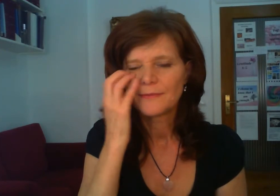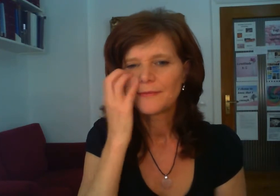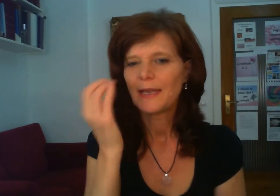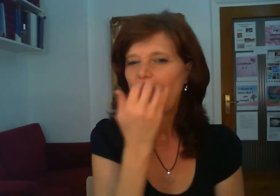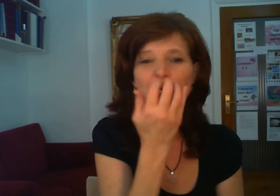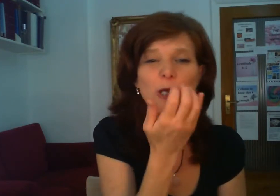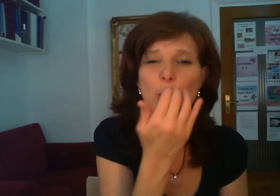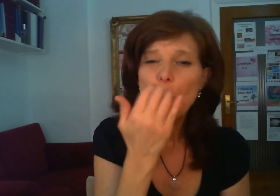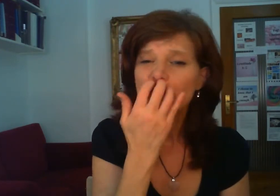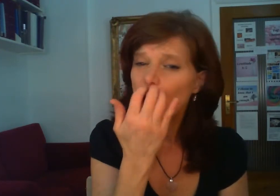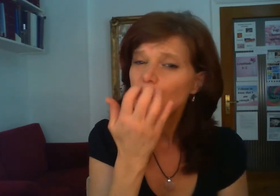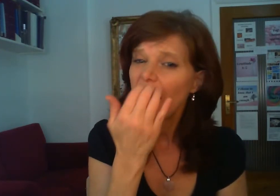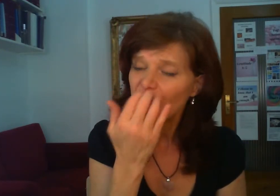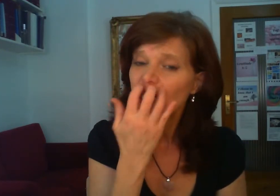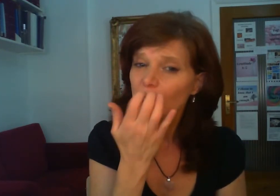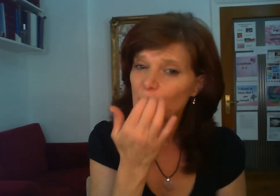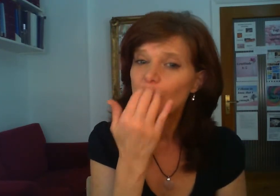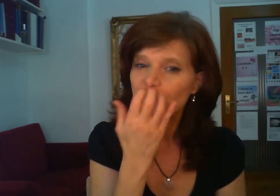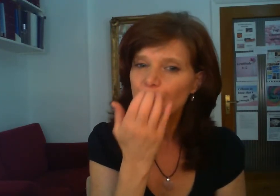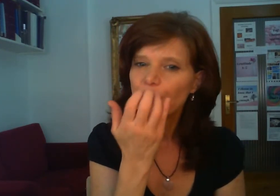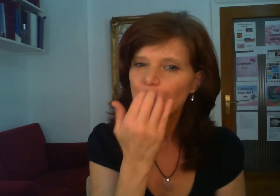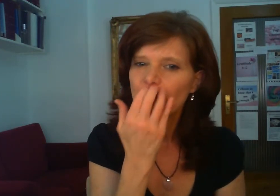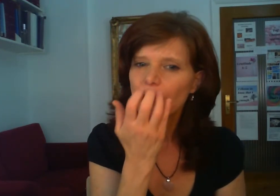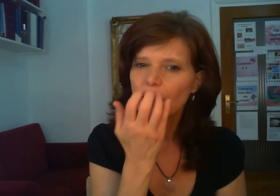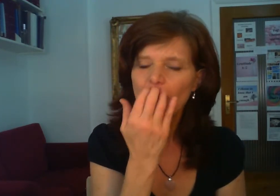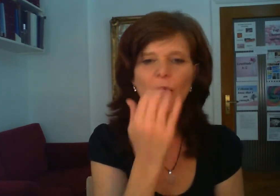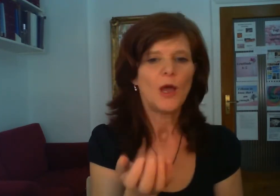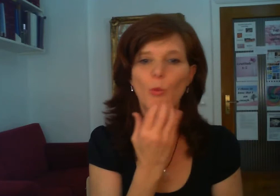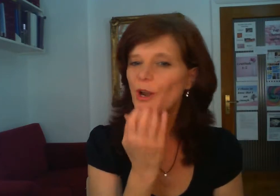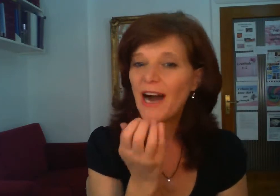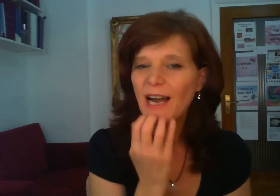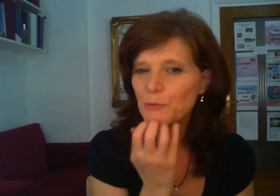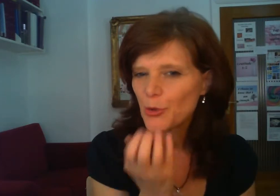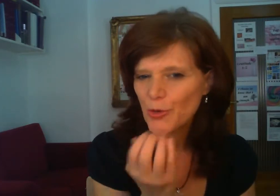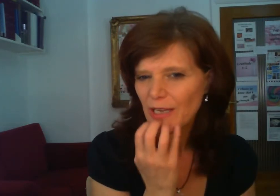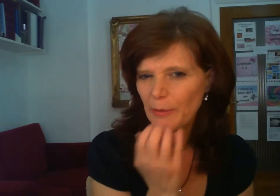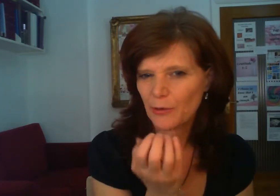and you don't have a clue what i'm talking about